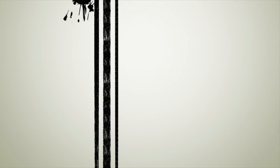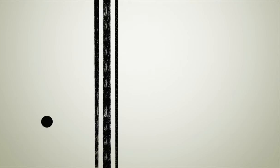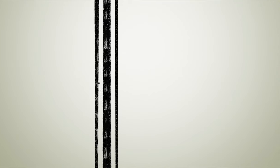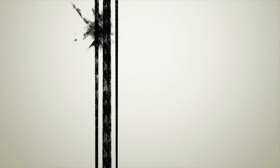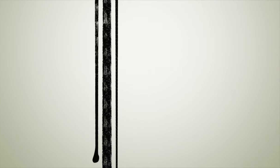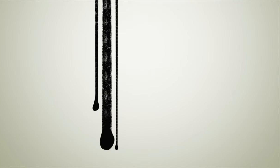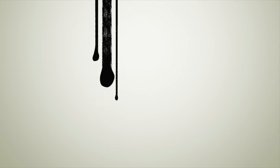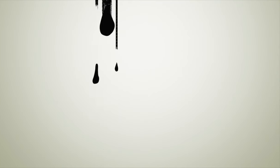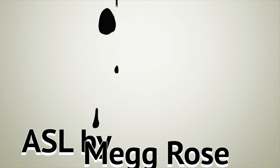We'll be right back.